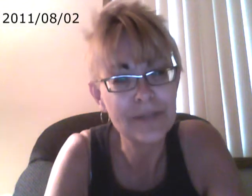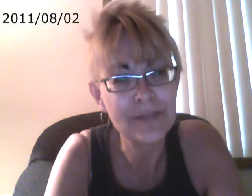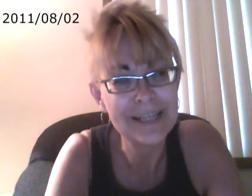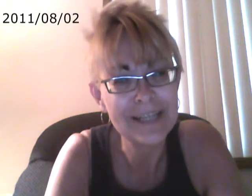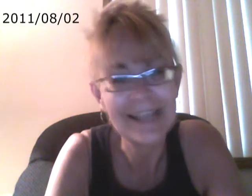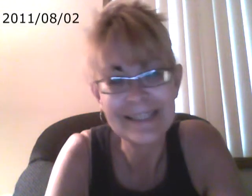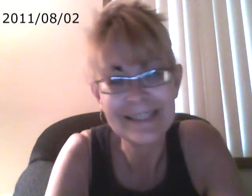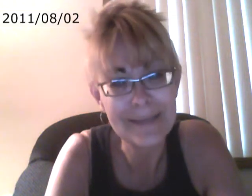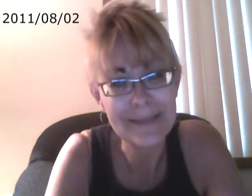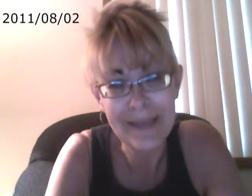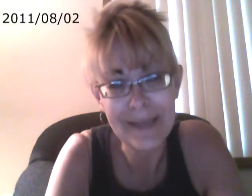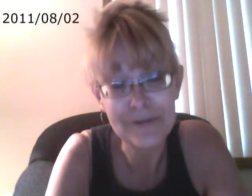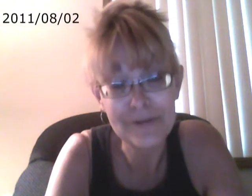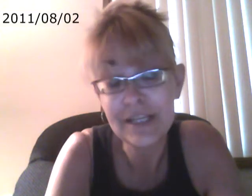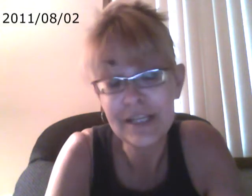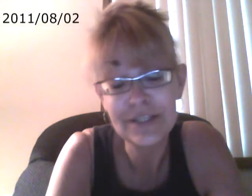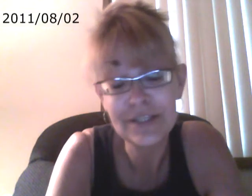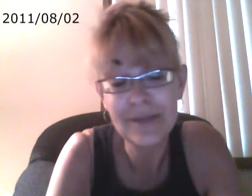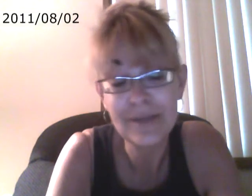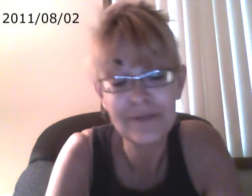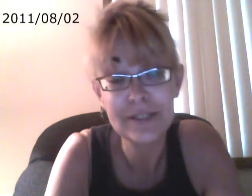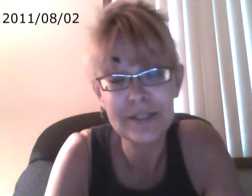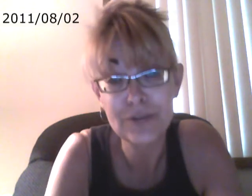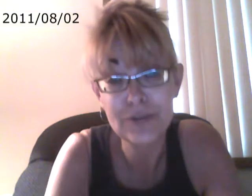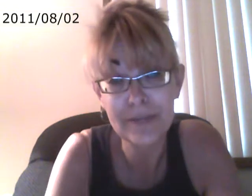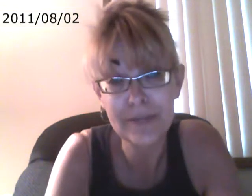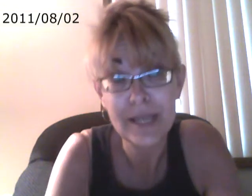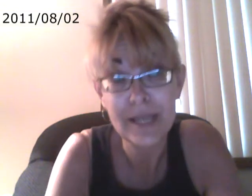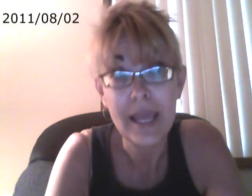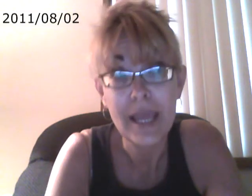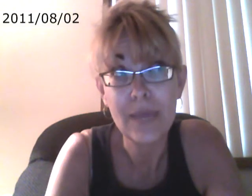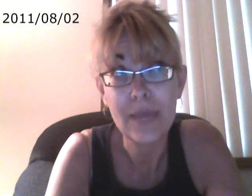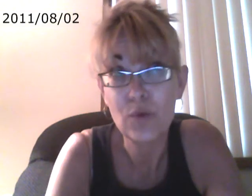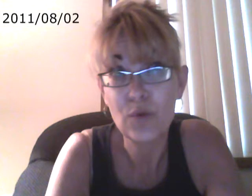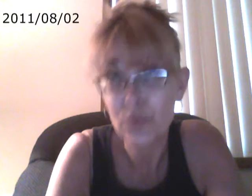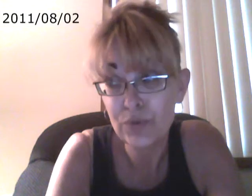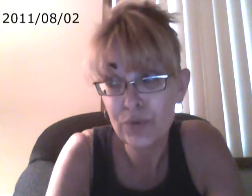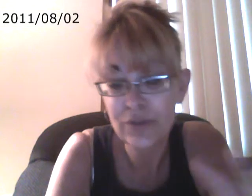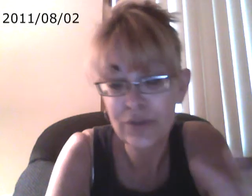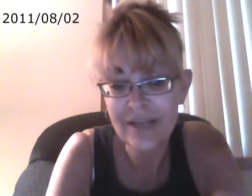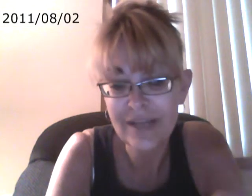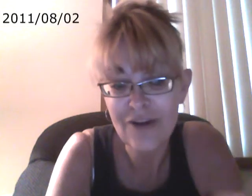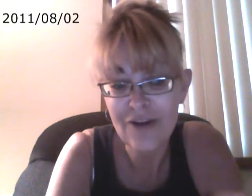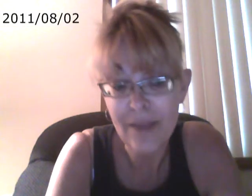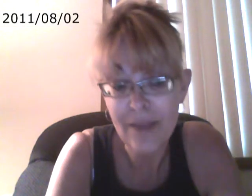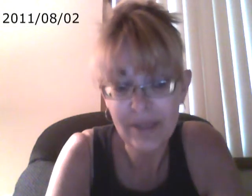planet has the same behaviors. It's just a matter of the extremes and what rules are at play.